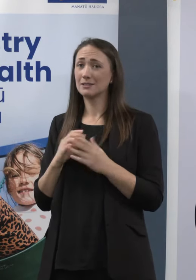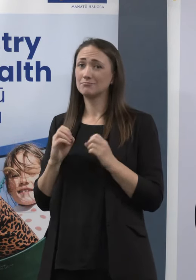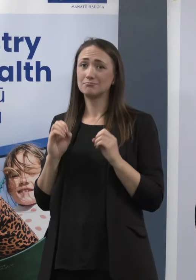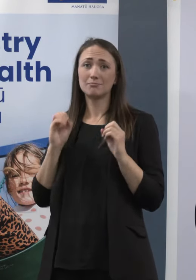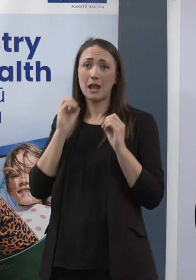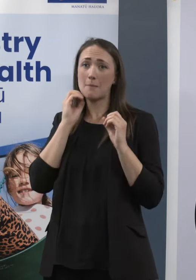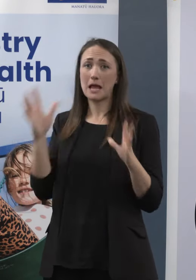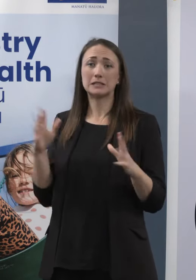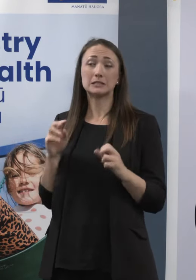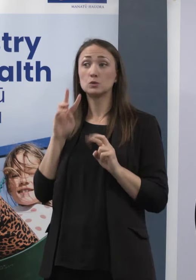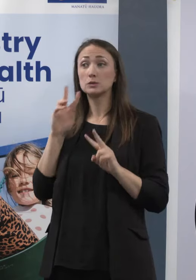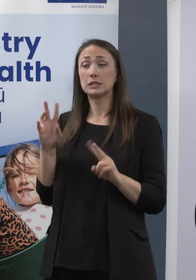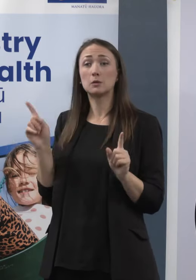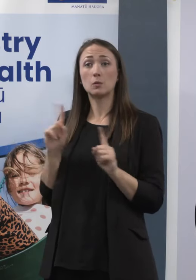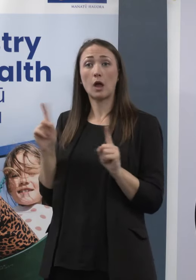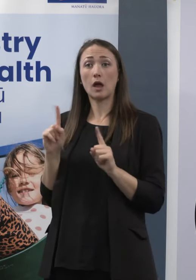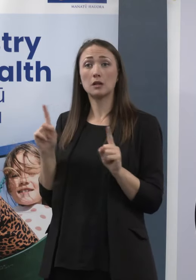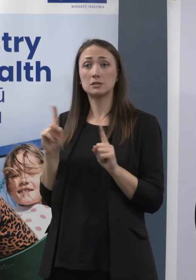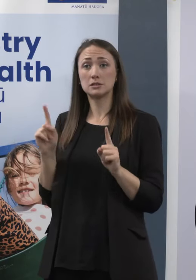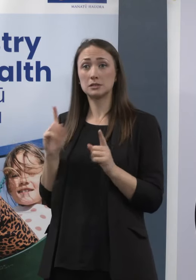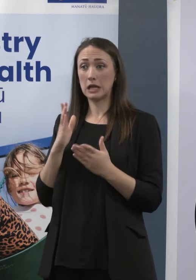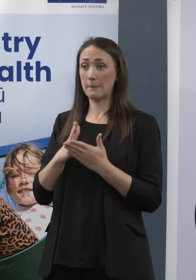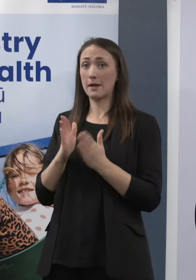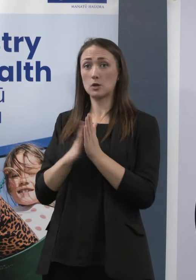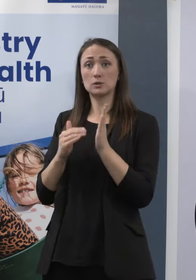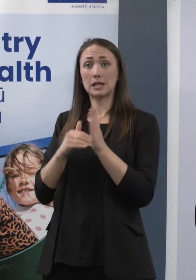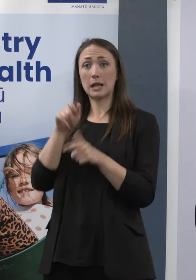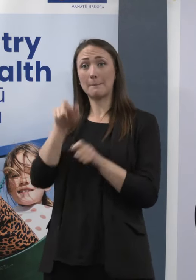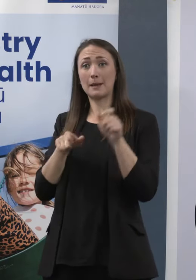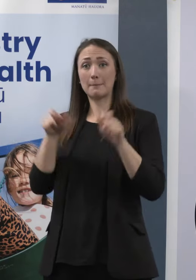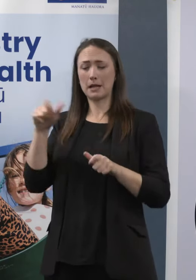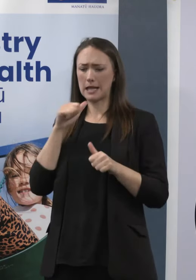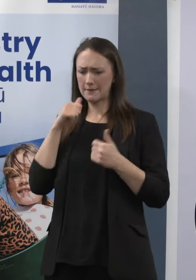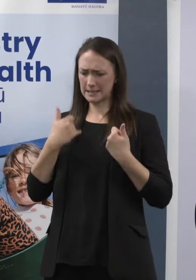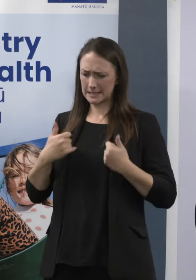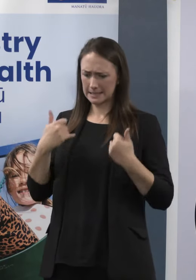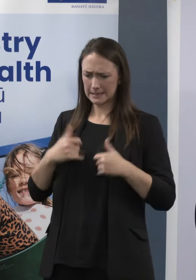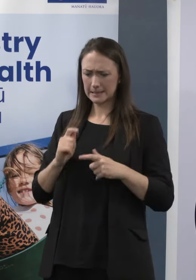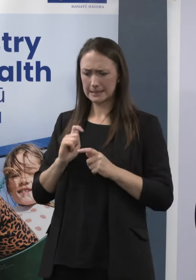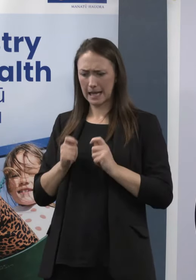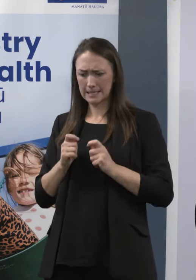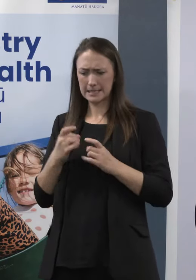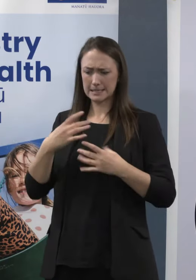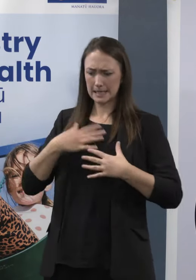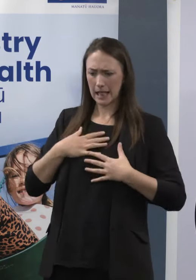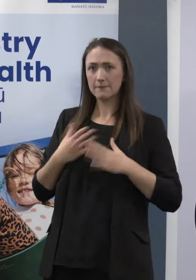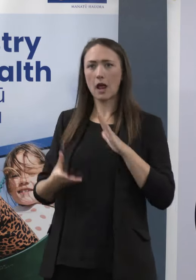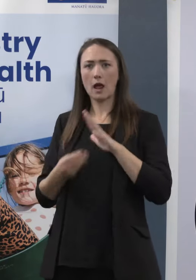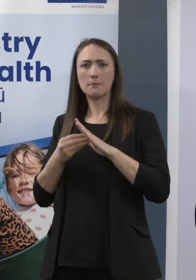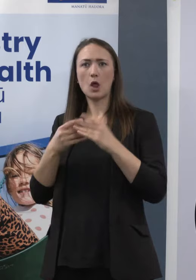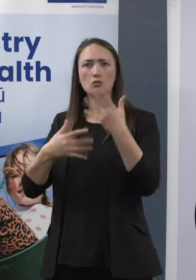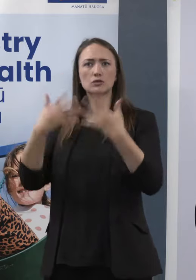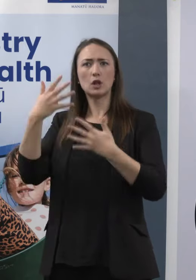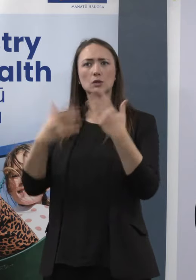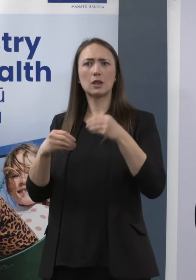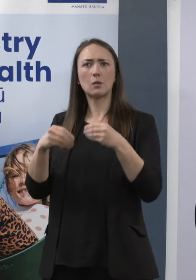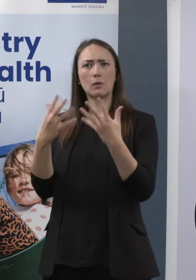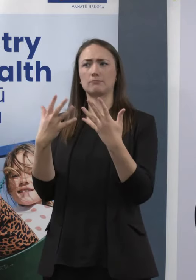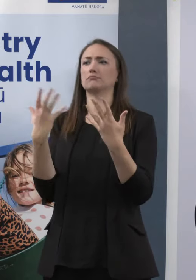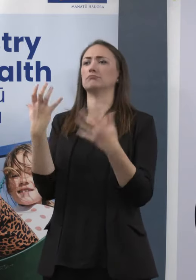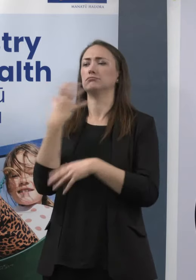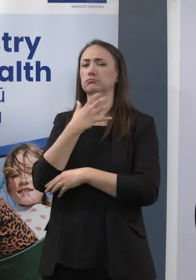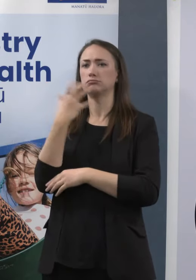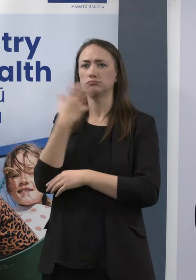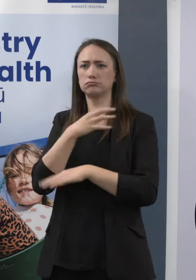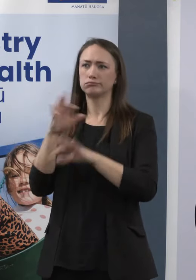several months into this outbreak, the extent to which New Zealanders, if they are symptomatic, they are testing and they're uploading those results to a